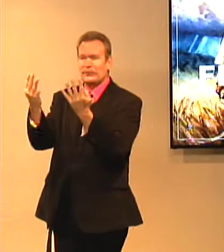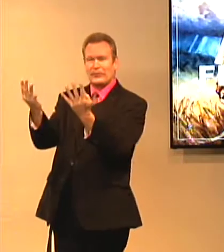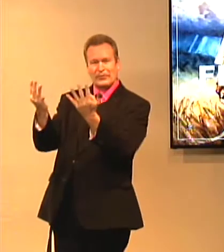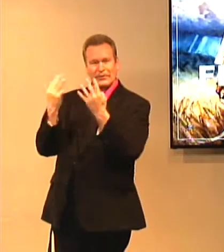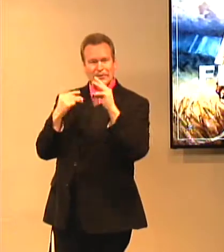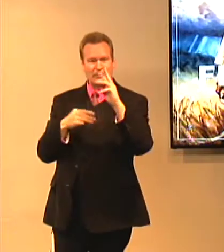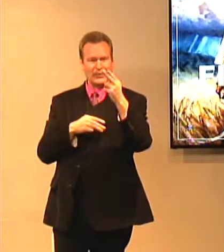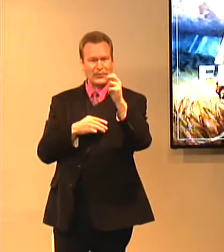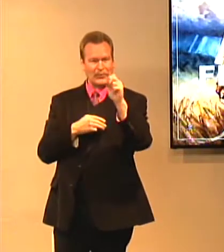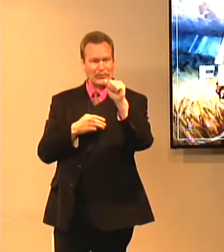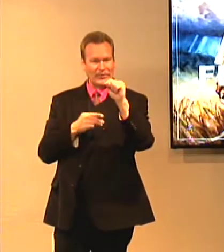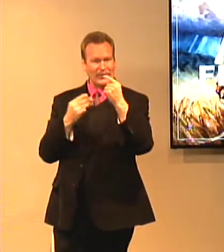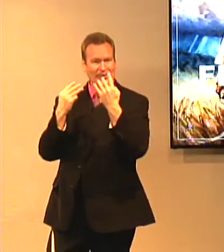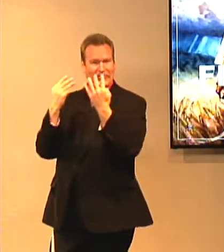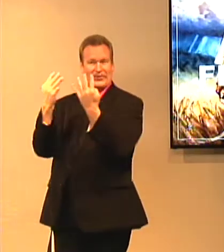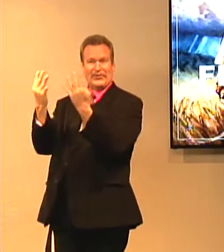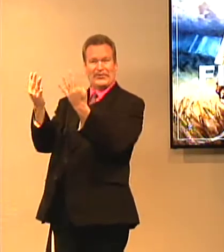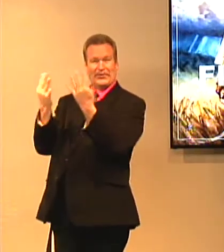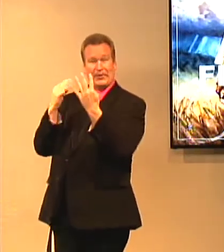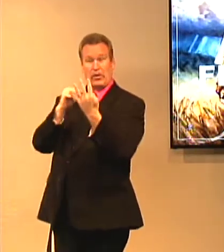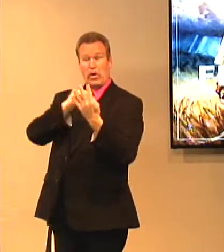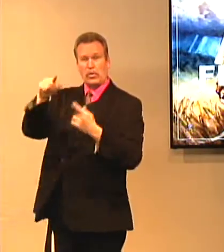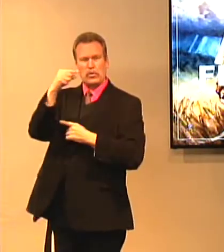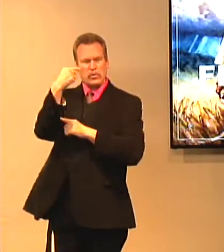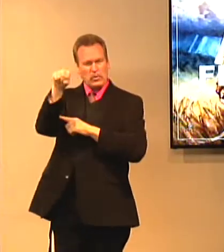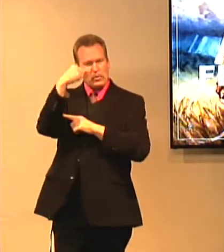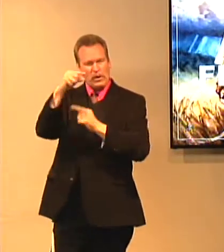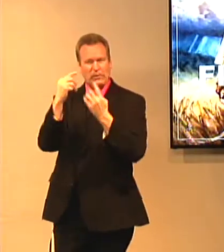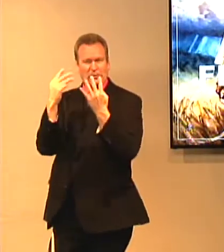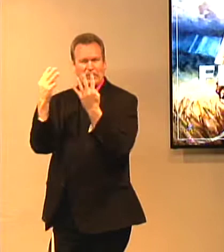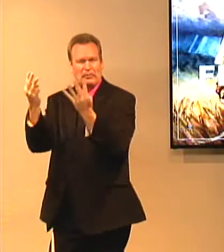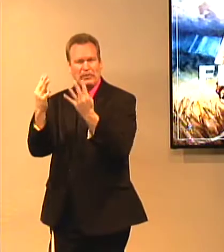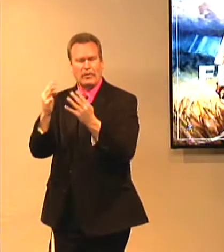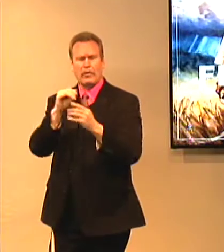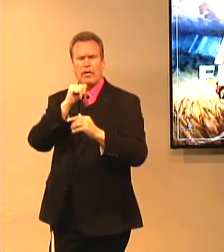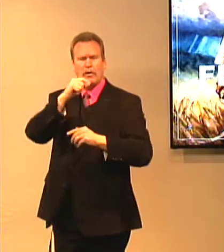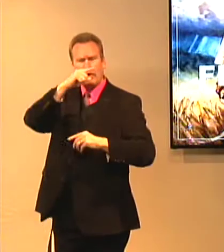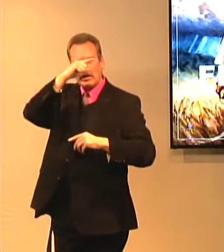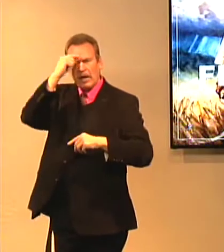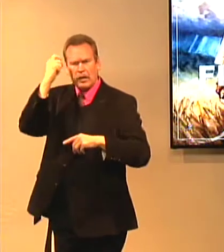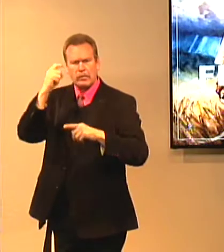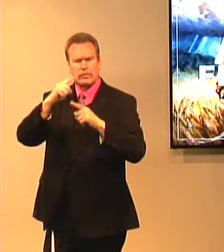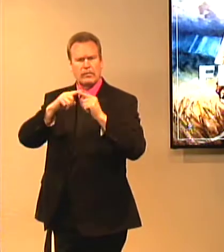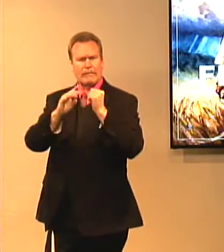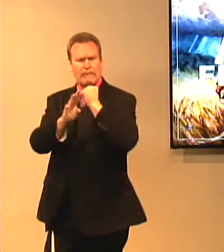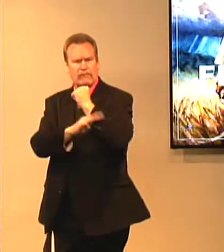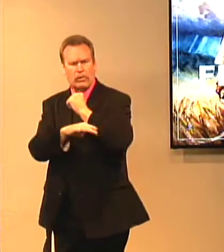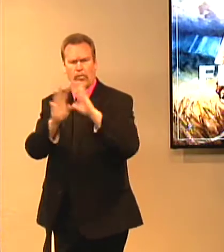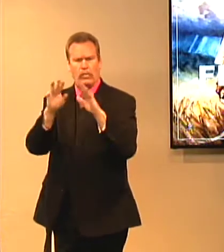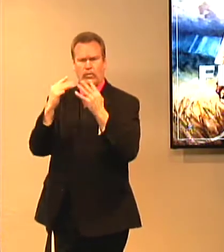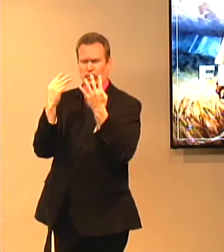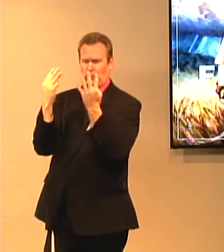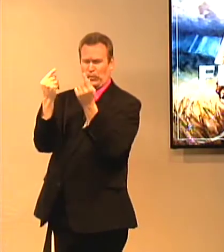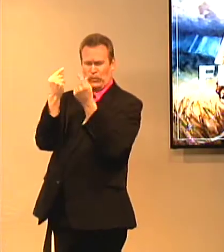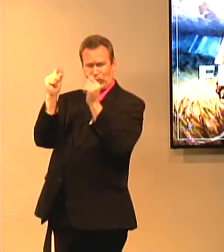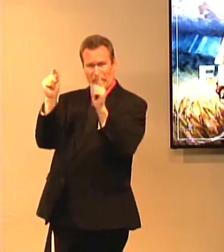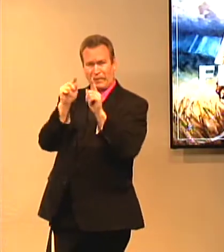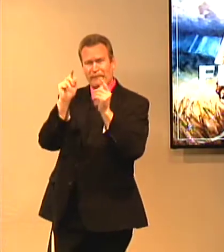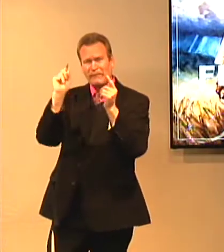prophesied. So here we have a picture of wheat. And it's green. And it is not summer. It's green.